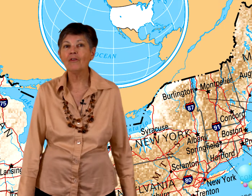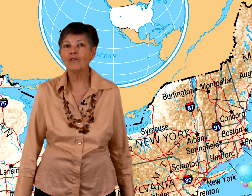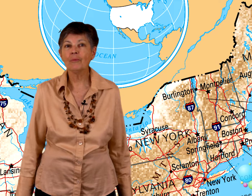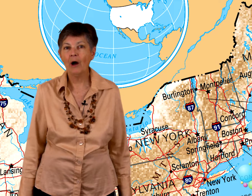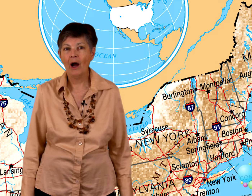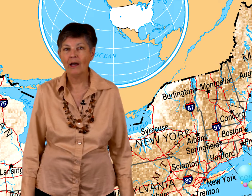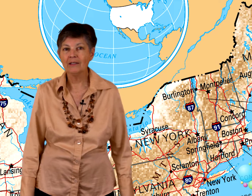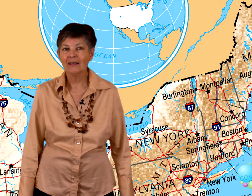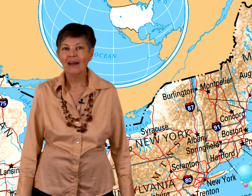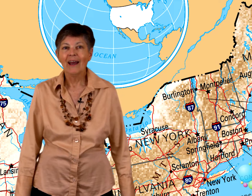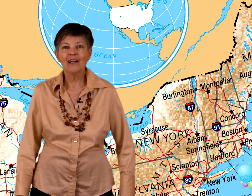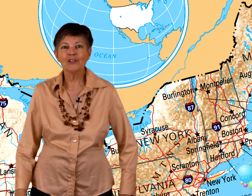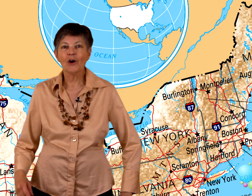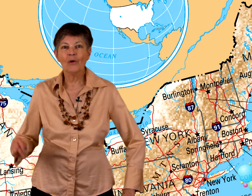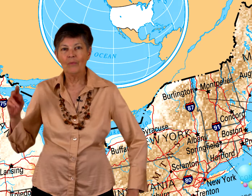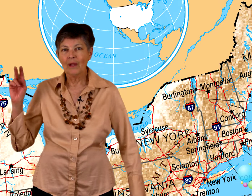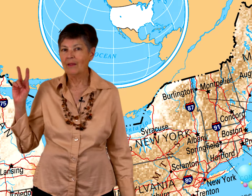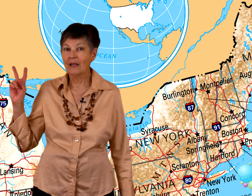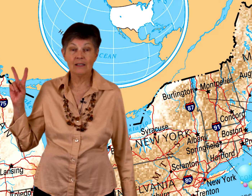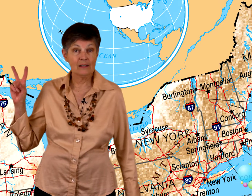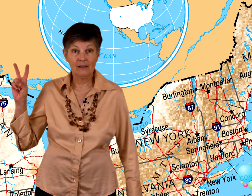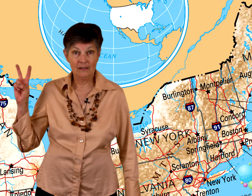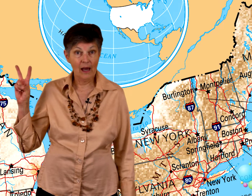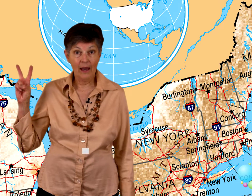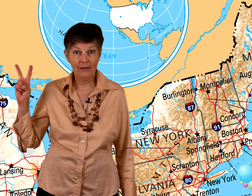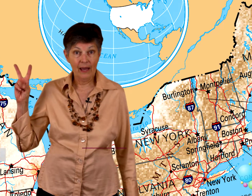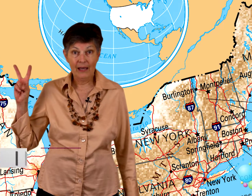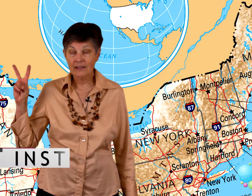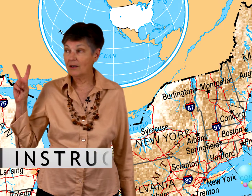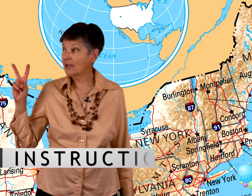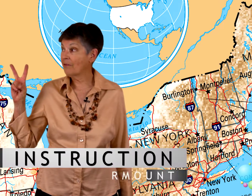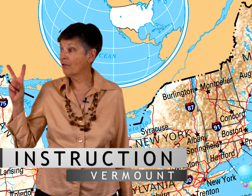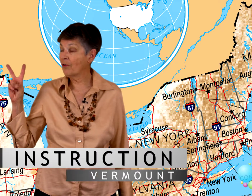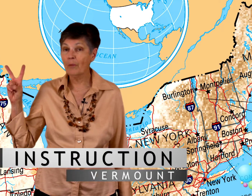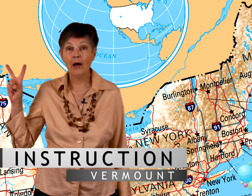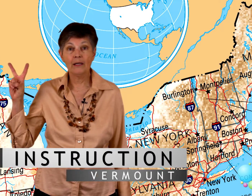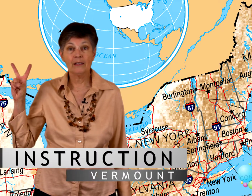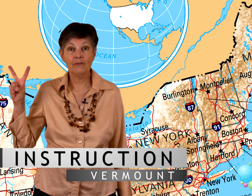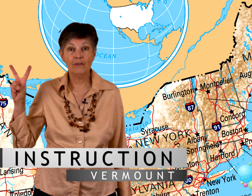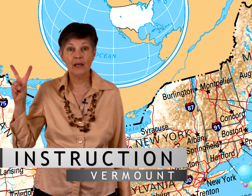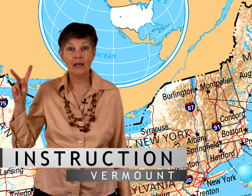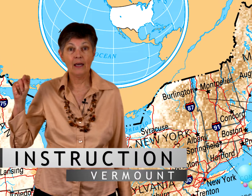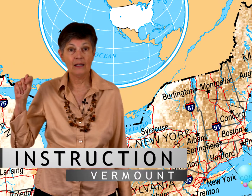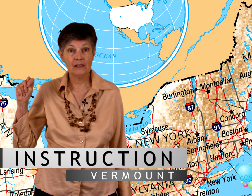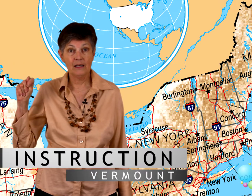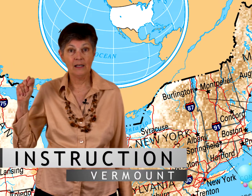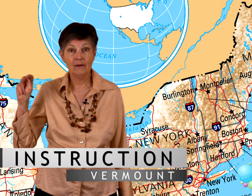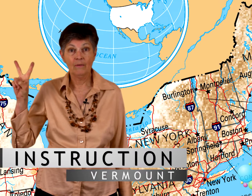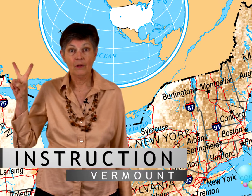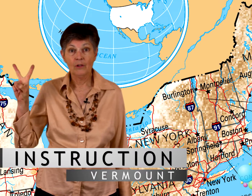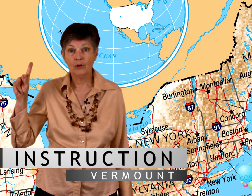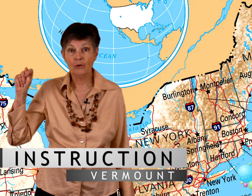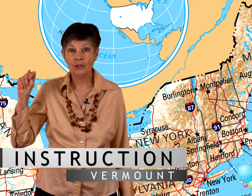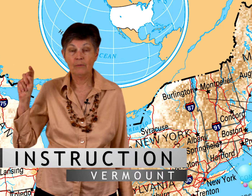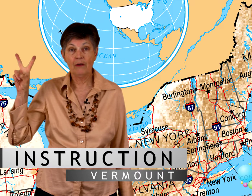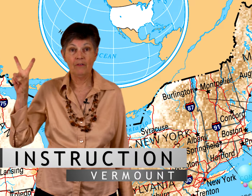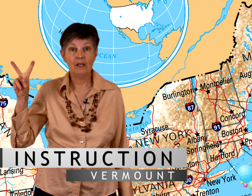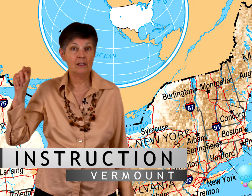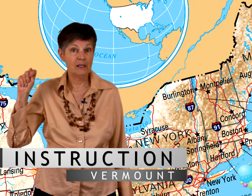Vermont. And so this sign, the ASL sign for Vermont is a V and a T. So you would just make VT.